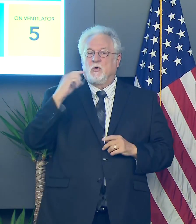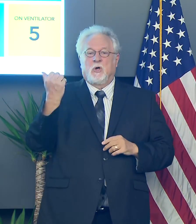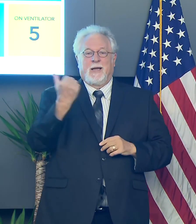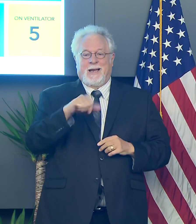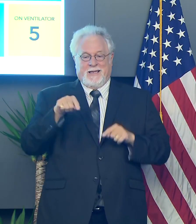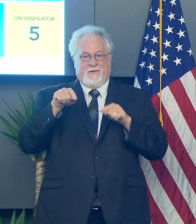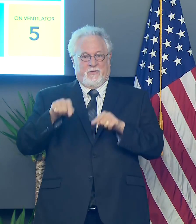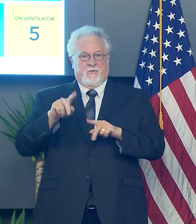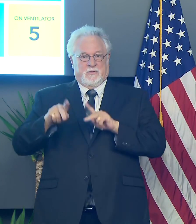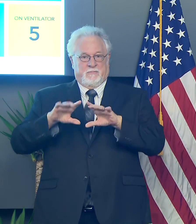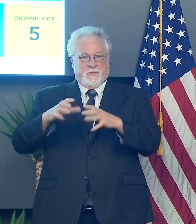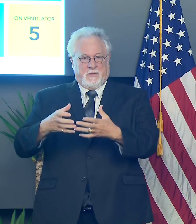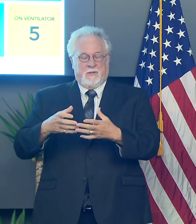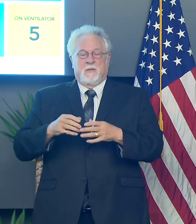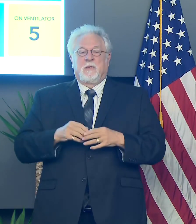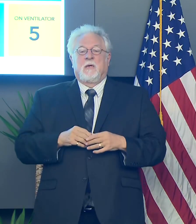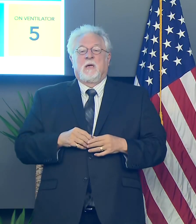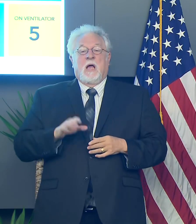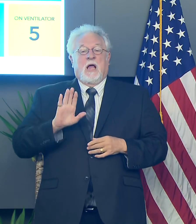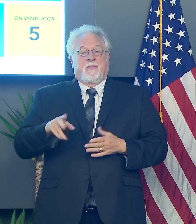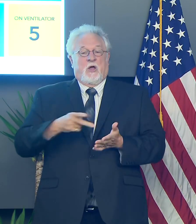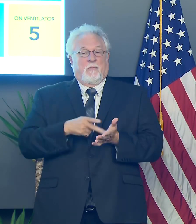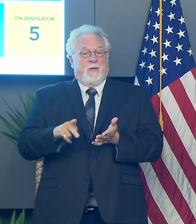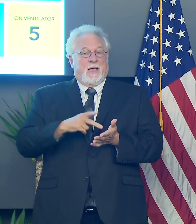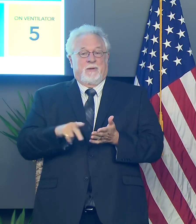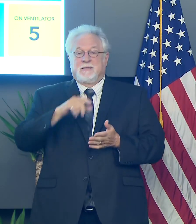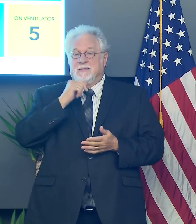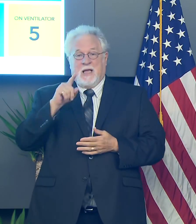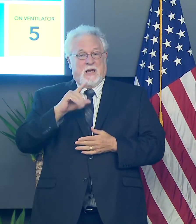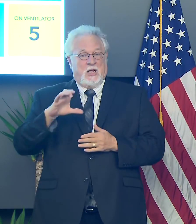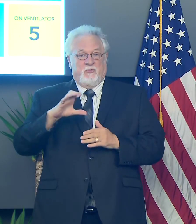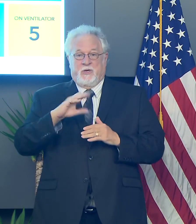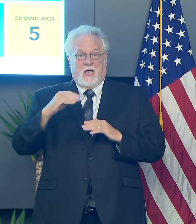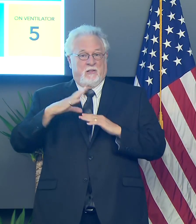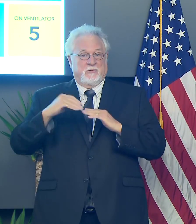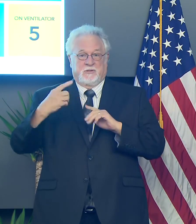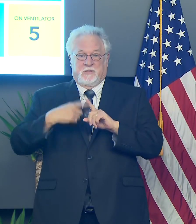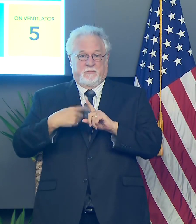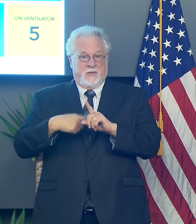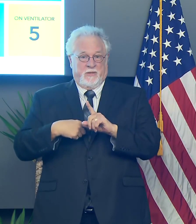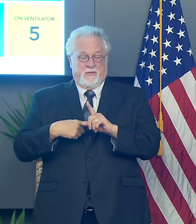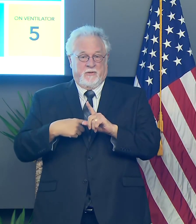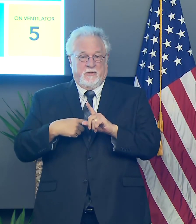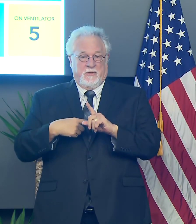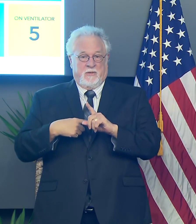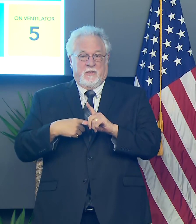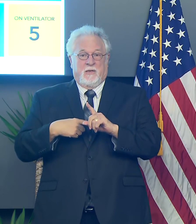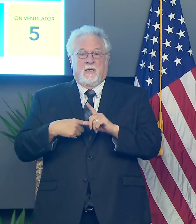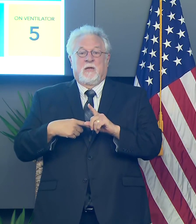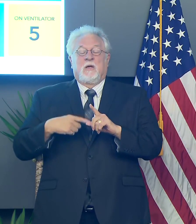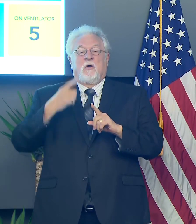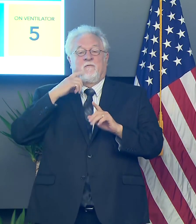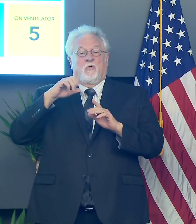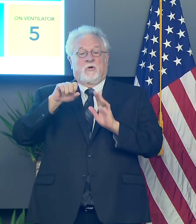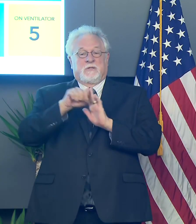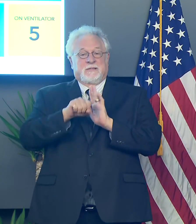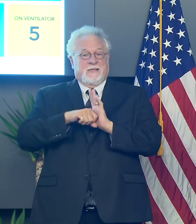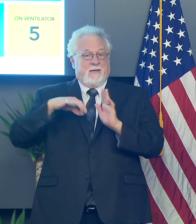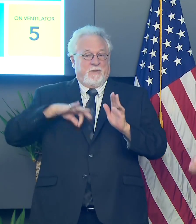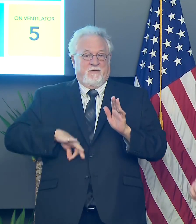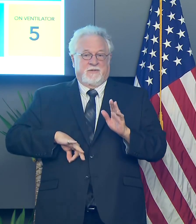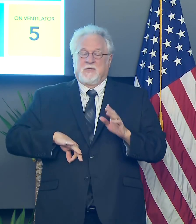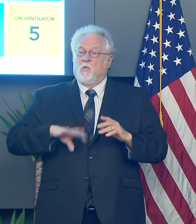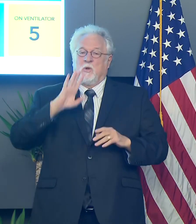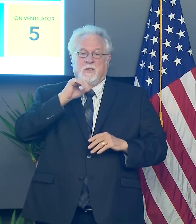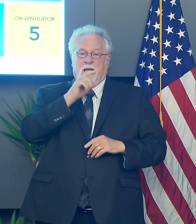of these individuals. And because their payments are not $100 per month, uh, in state benefits that they're not going to